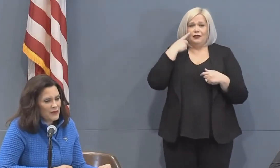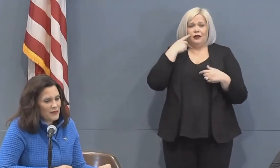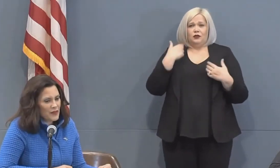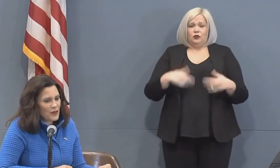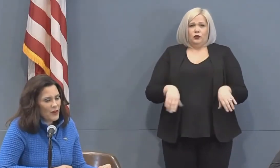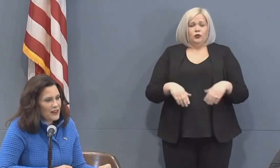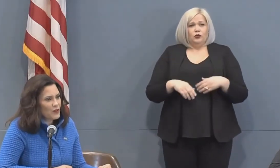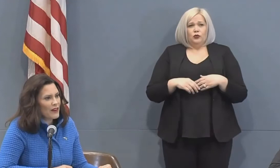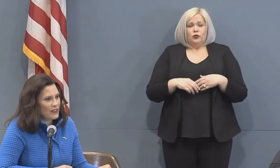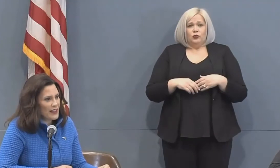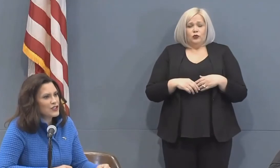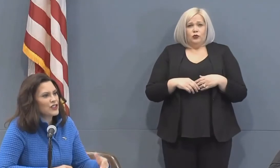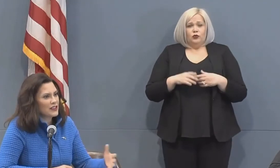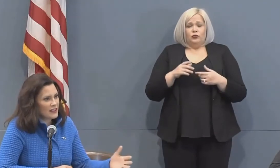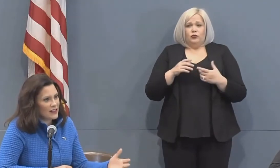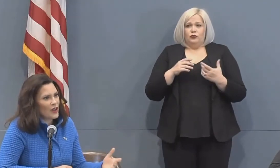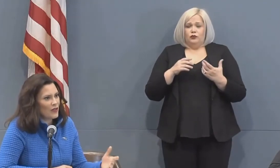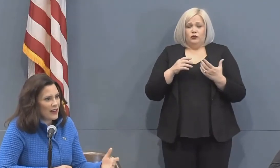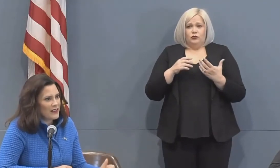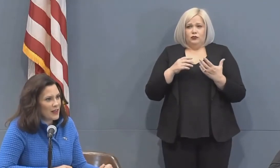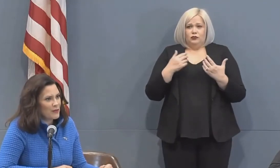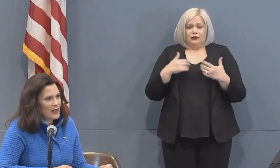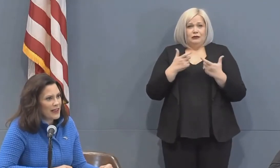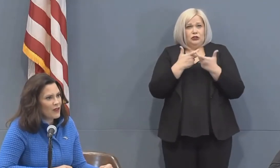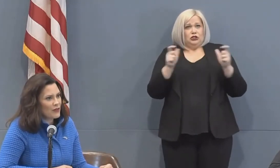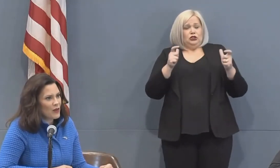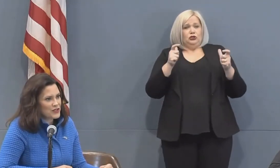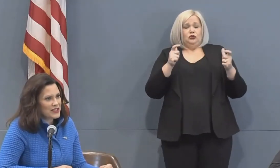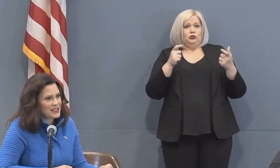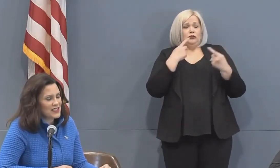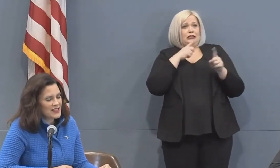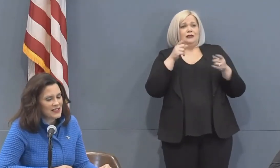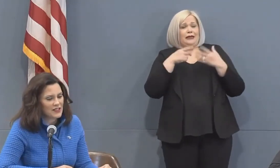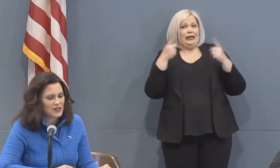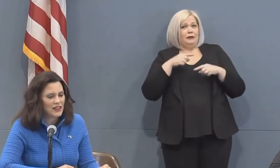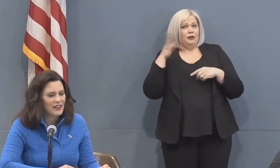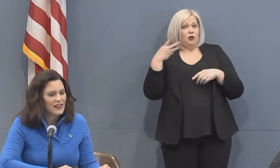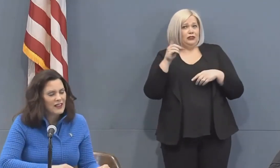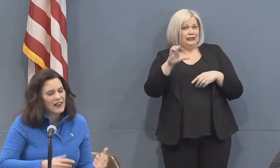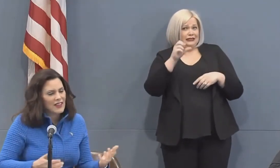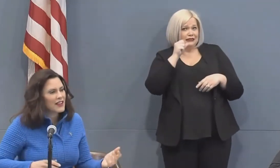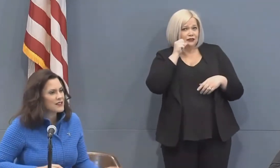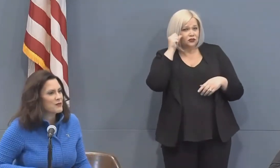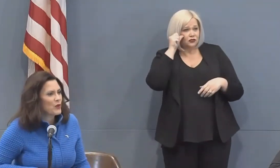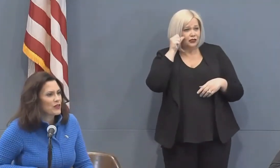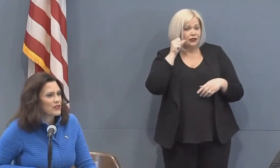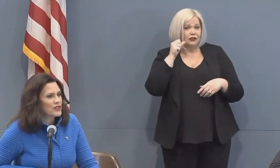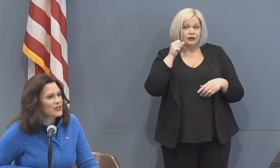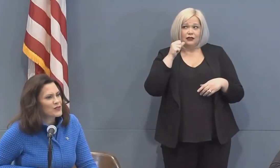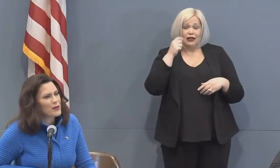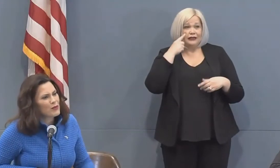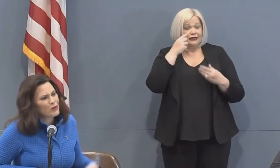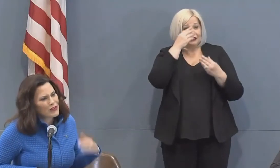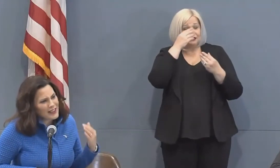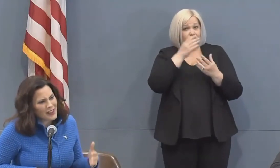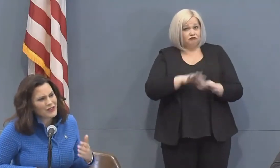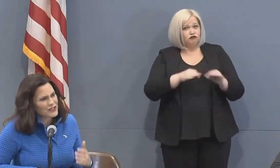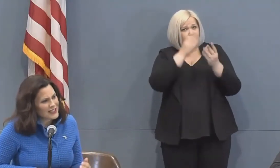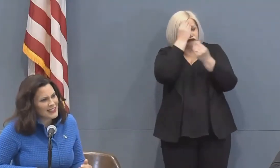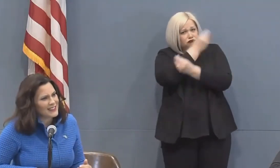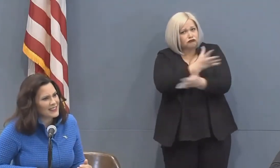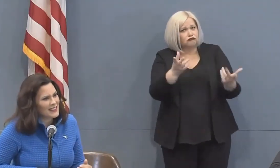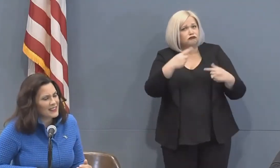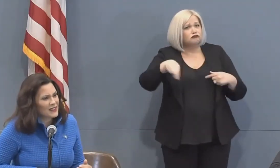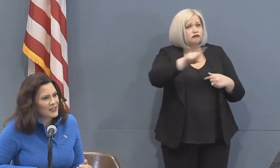um quite the revelation you know that that played out in washington dc yesterday and i think it's important to share so people really